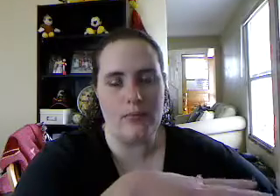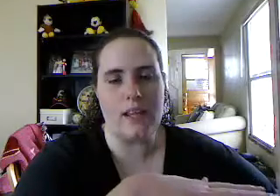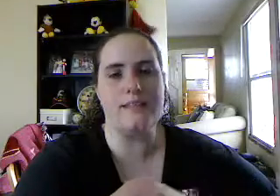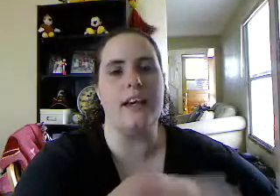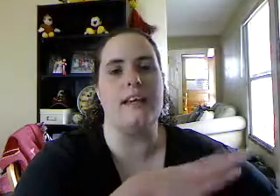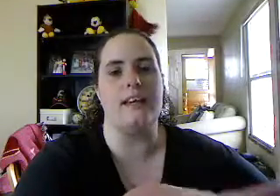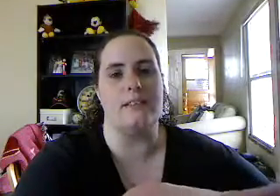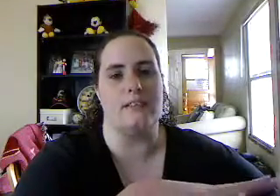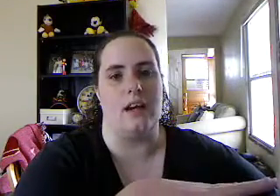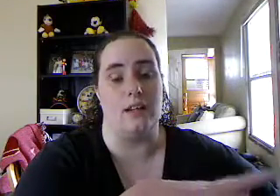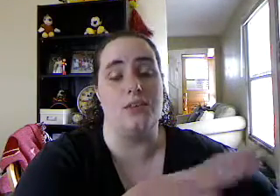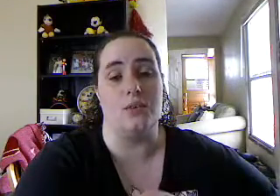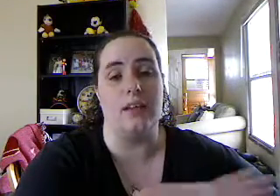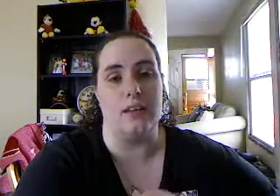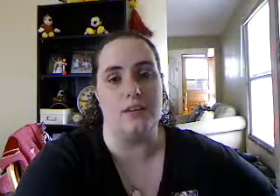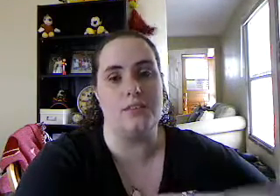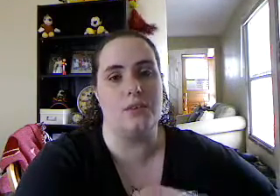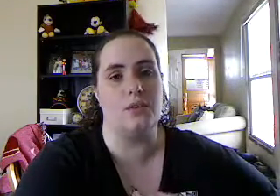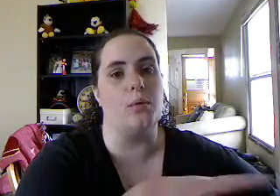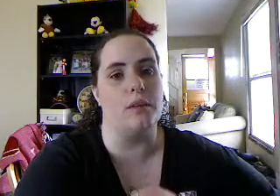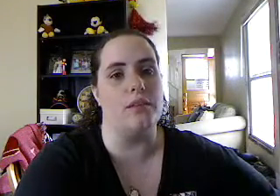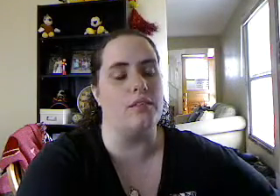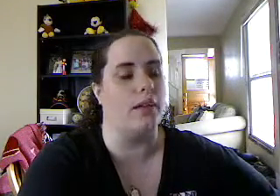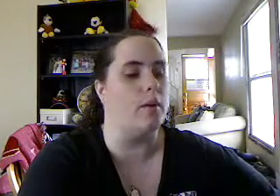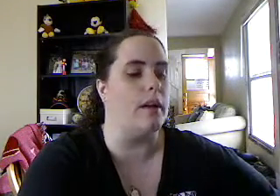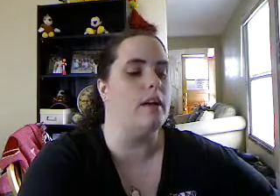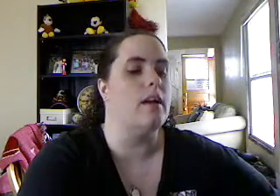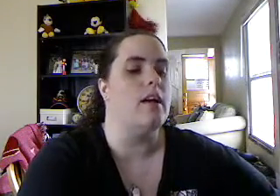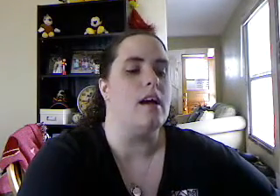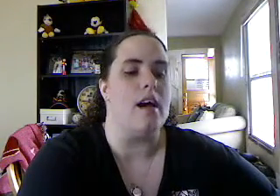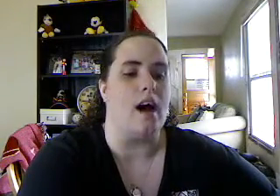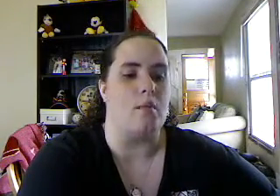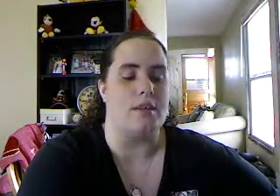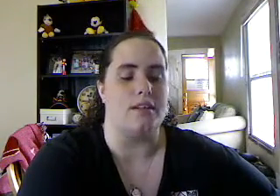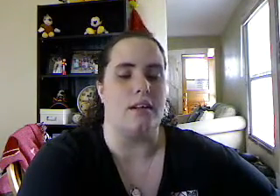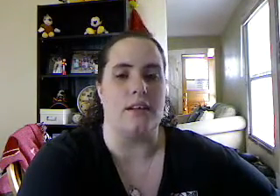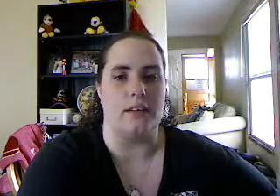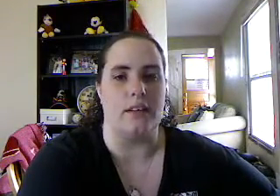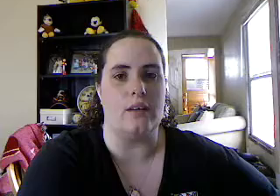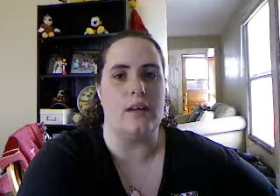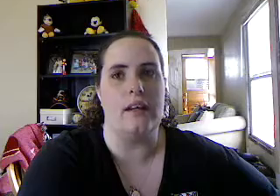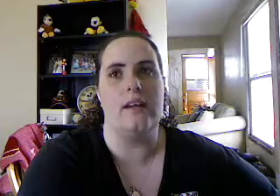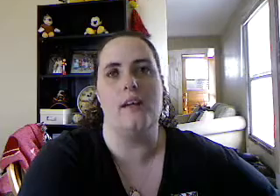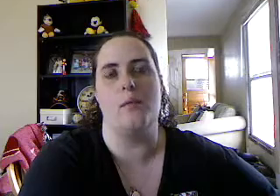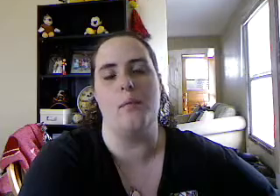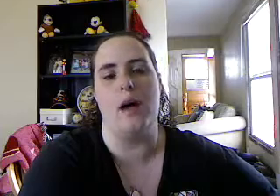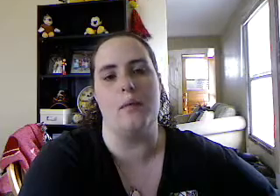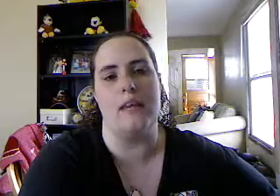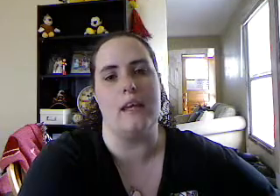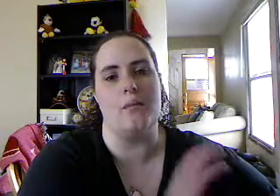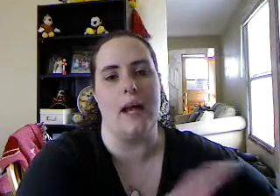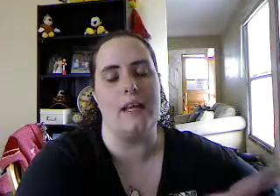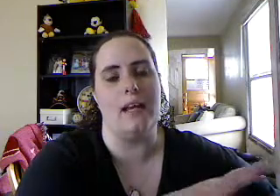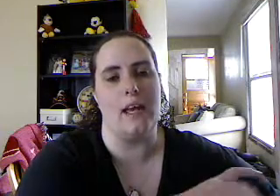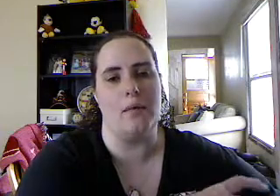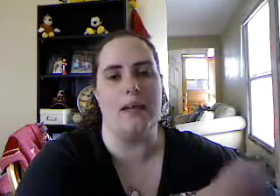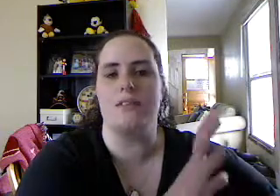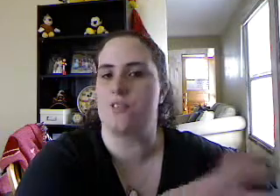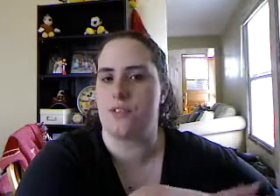It's like, it's two liters worth of liquid. It's a clear liquid. And mine came, I guess there's